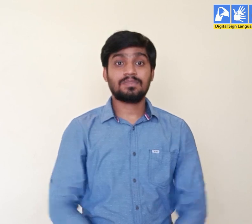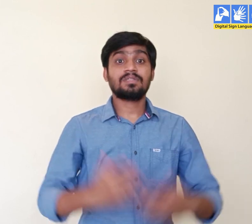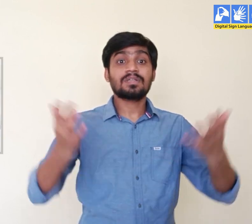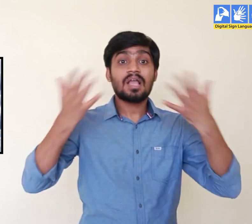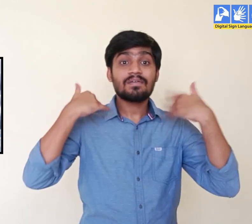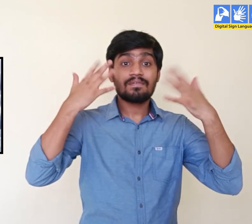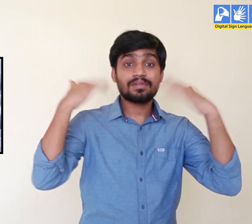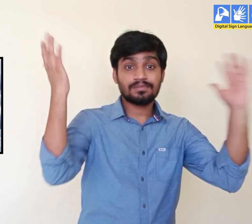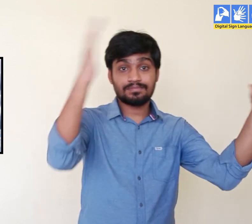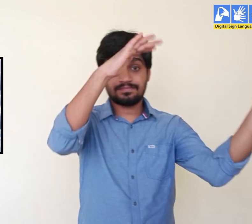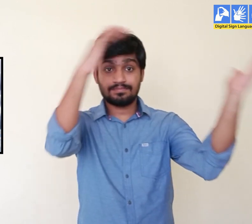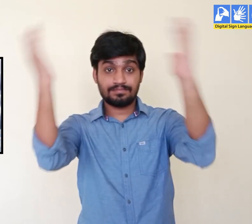Third, air.